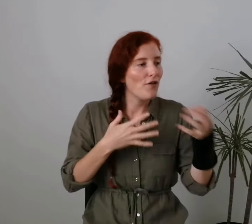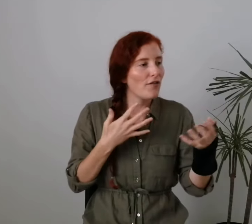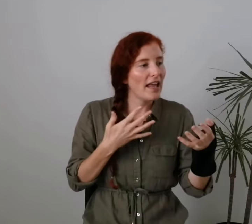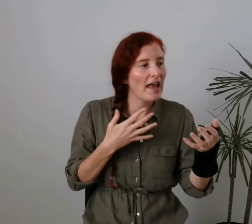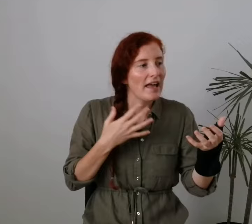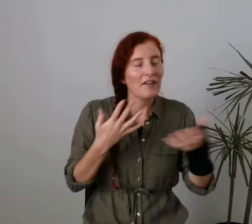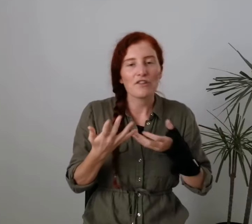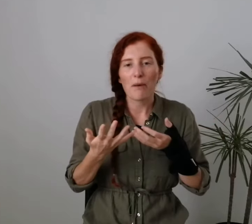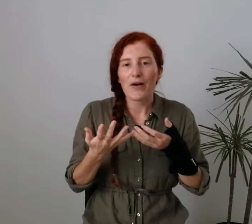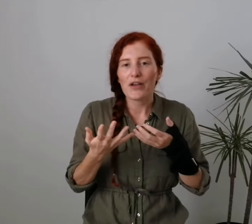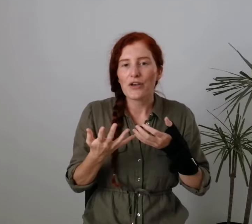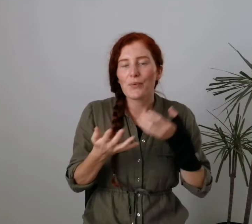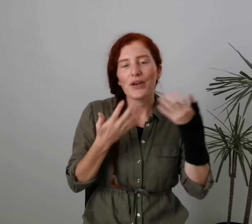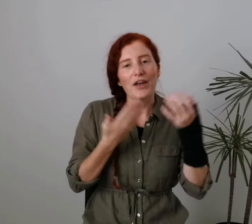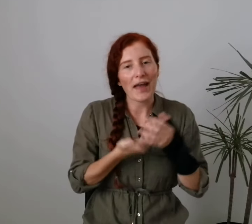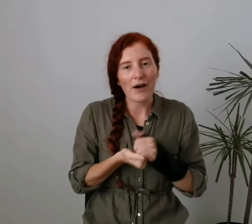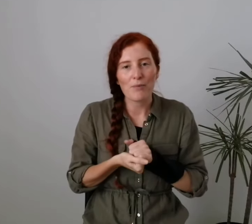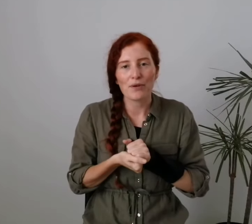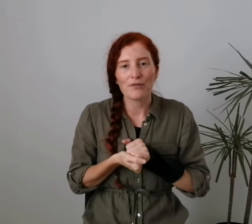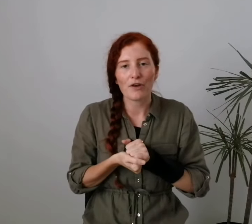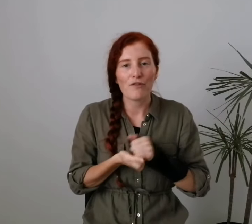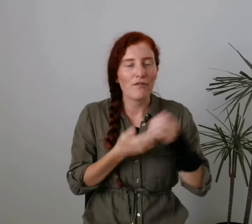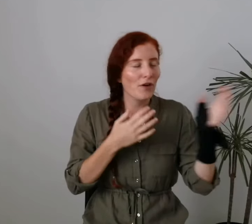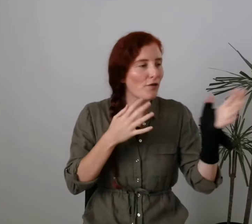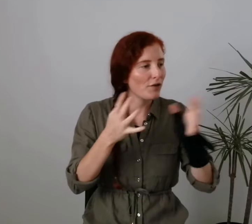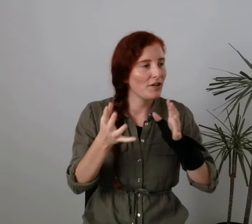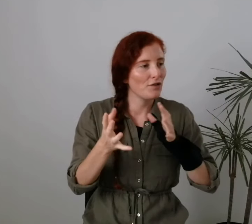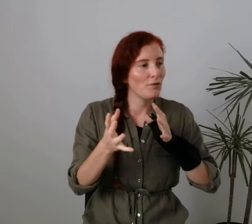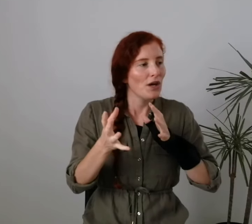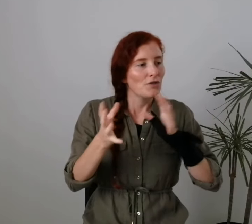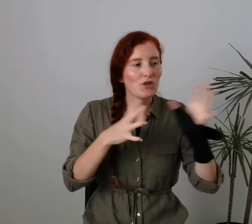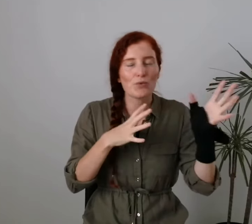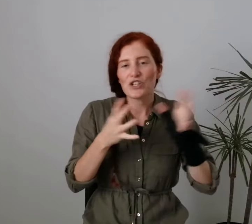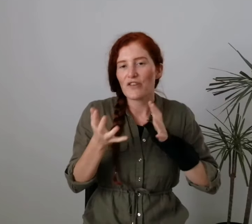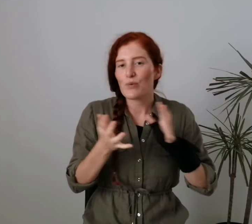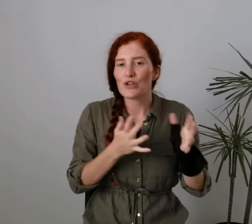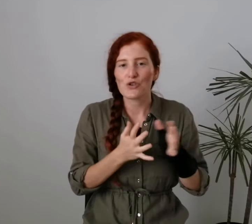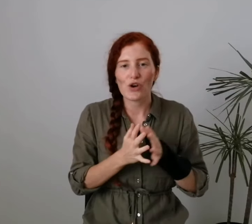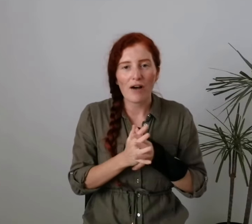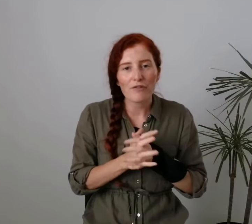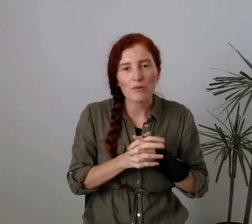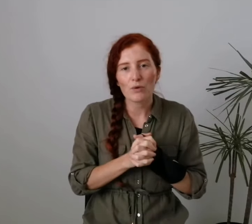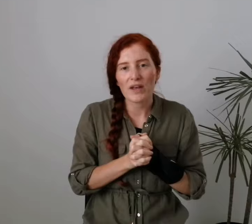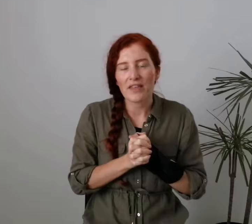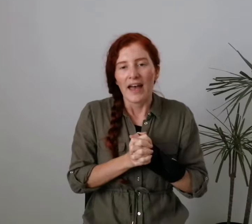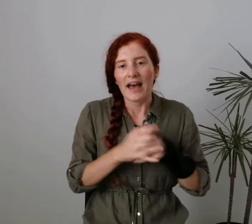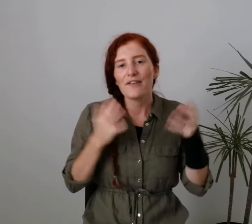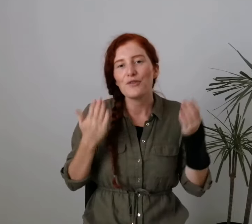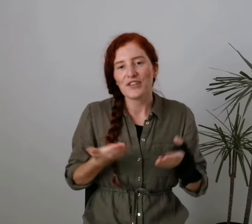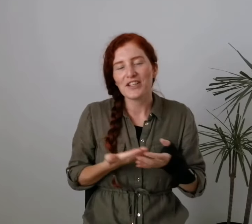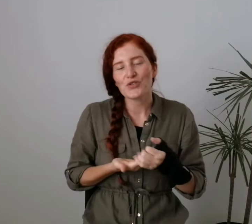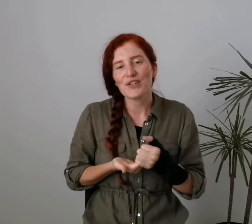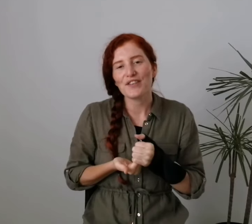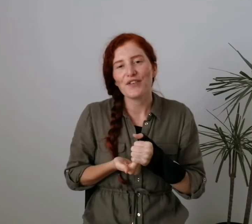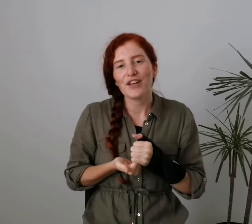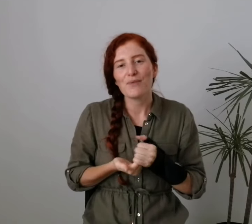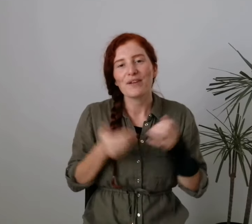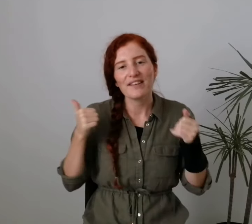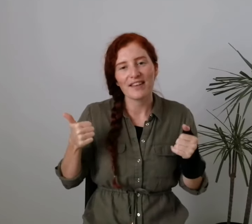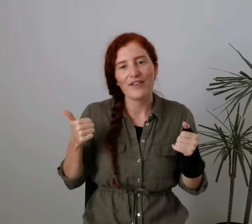hopefully inspire you and help you. So feel free to do whichever ones you're comfortable with. And if you did enjoy this video, please